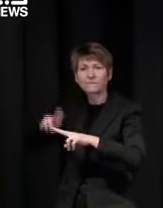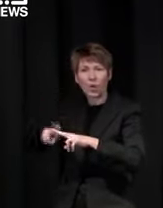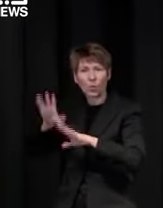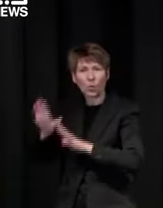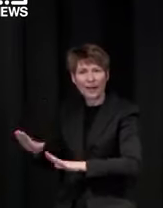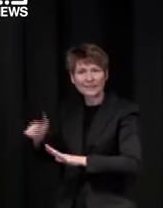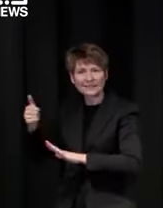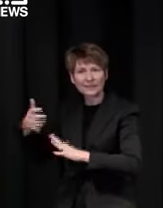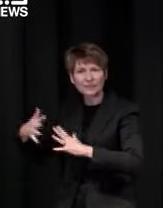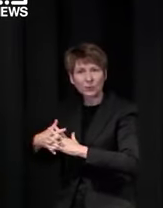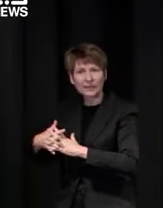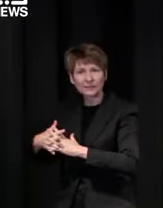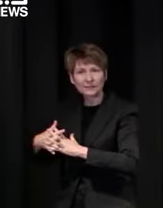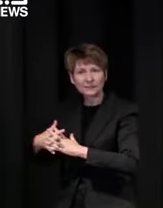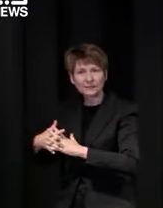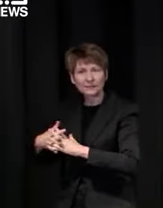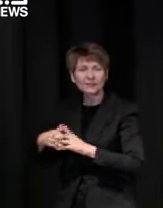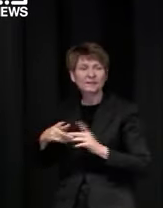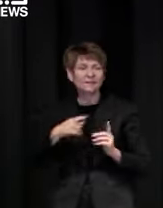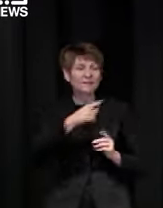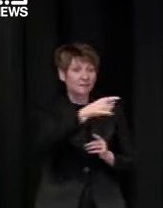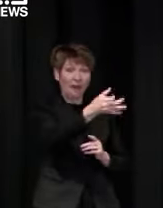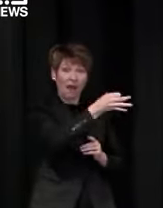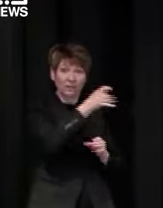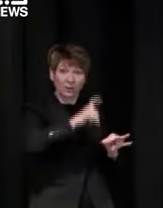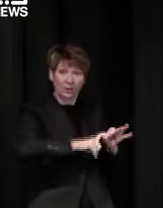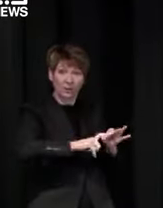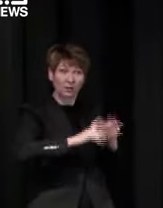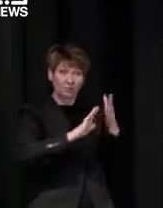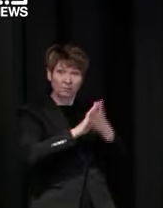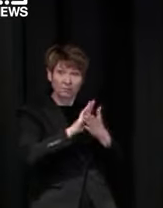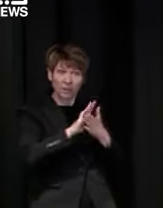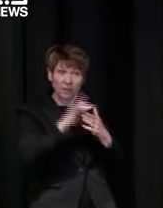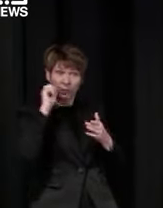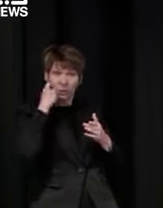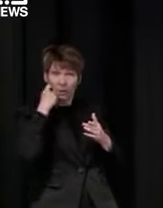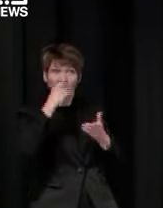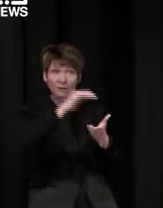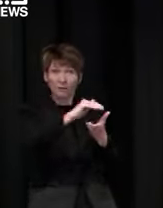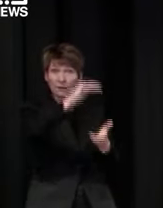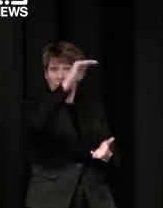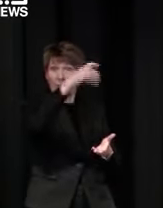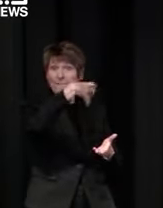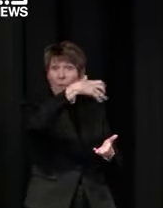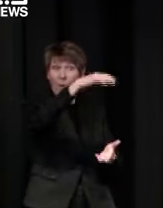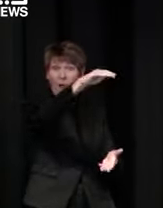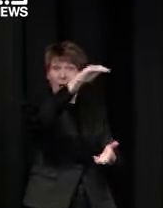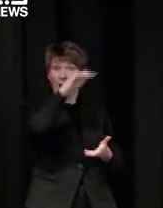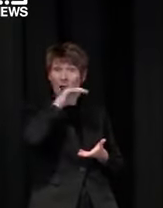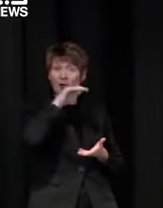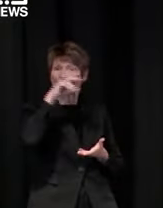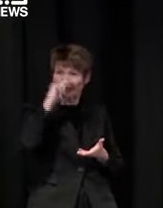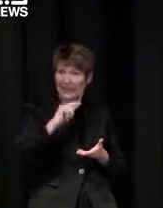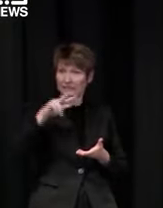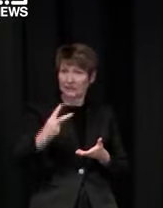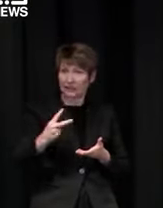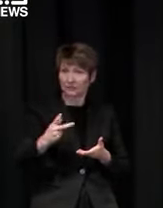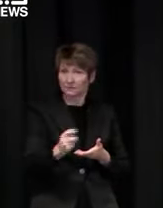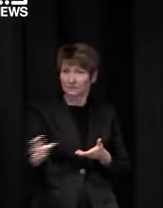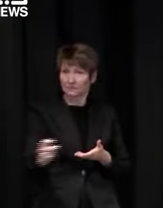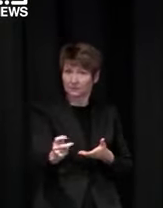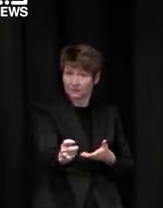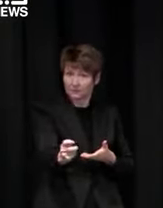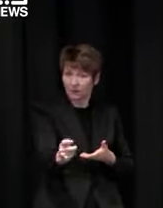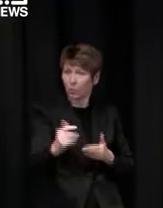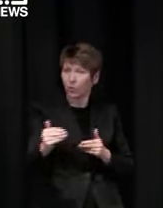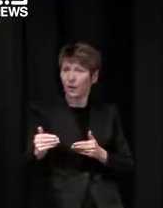lockdown at 70 then we've got all sorts of options and we can there'll be there'll be lots of stuff happening in happening in melbourne uh in terms of the interval between first